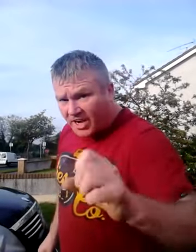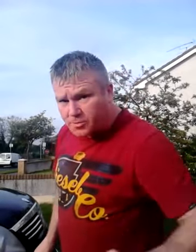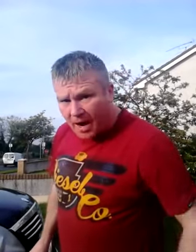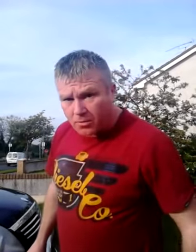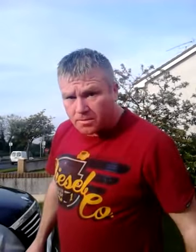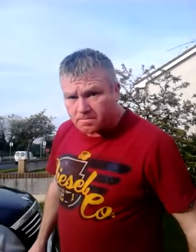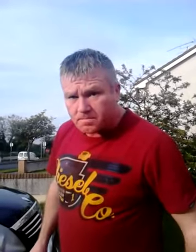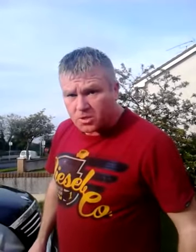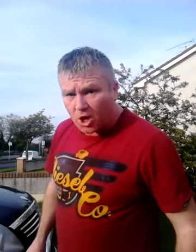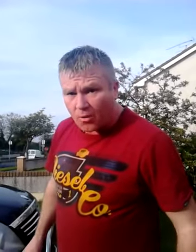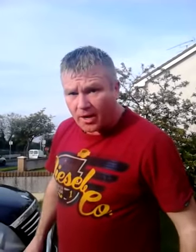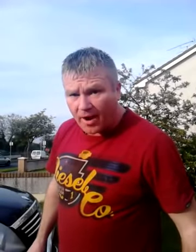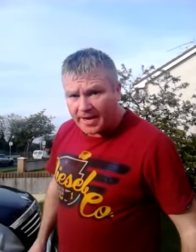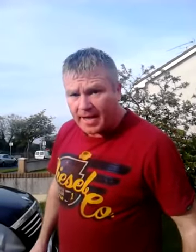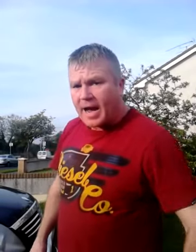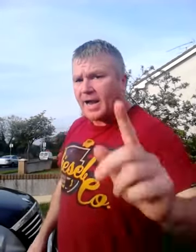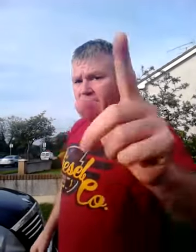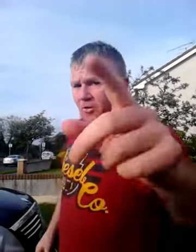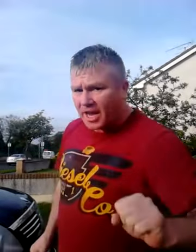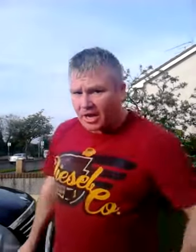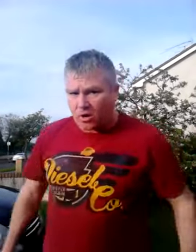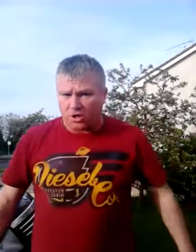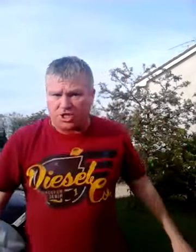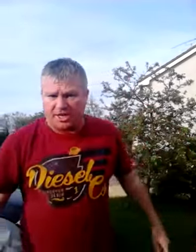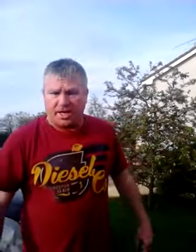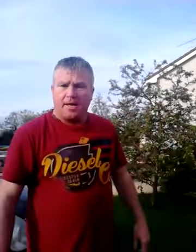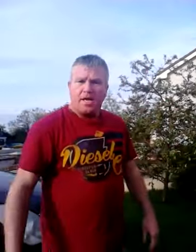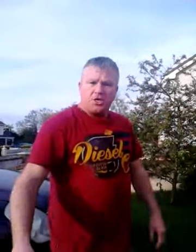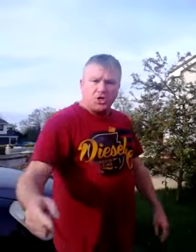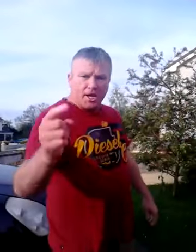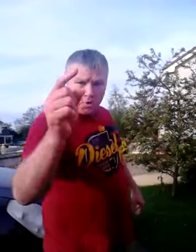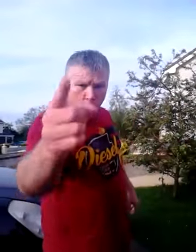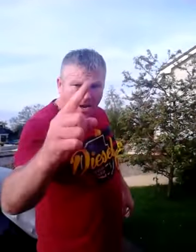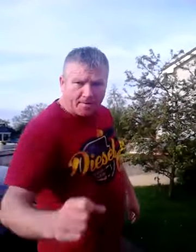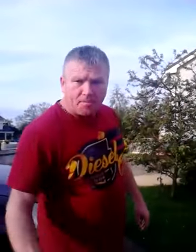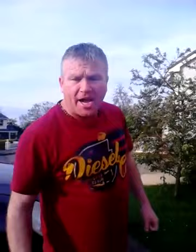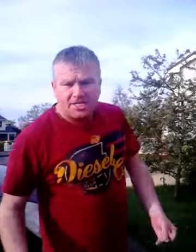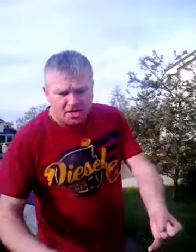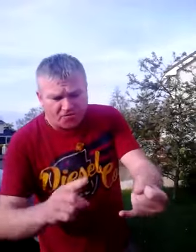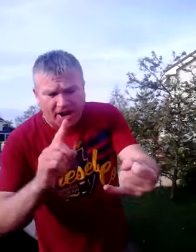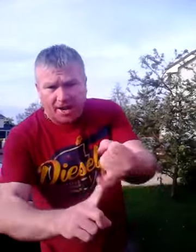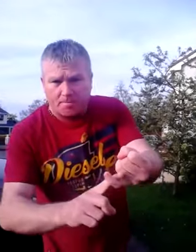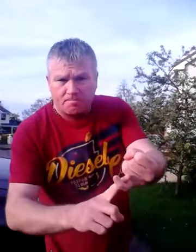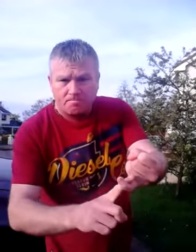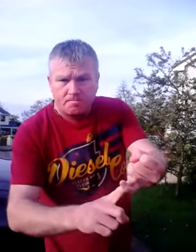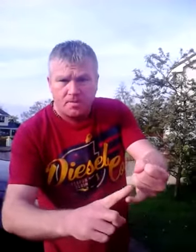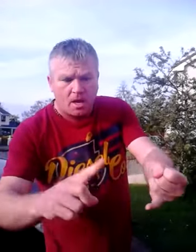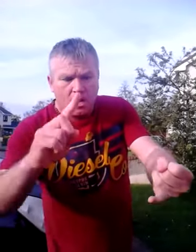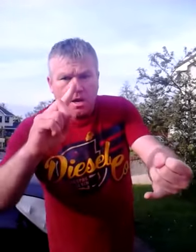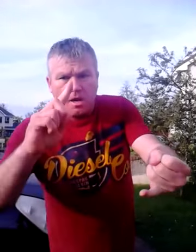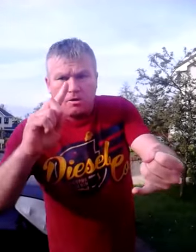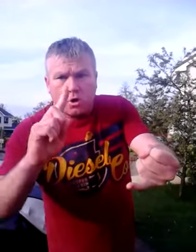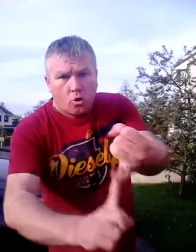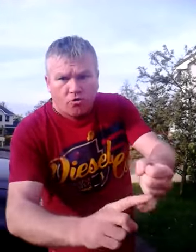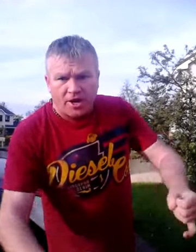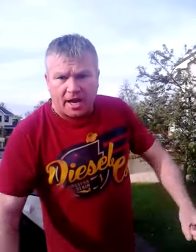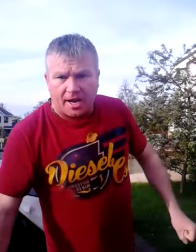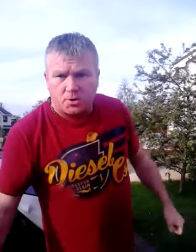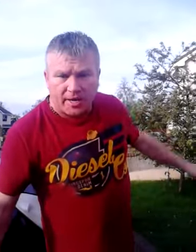of his mouth. So I will, right? And another thing I'm going to say to you, James Quinn, I sinned for him two or three times, and when